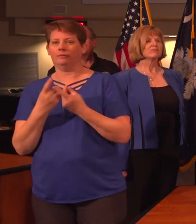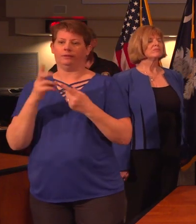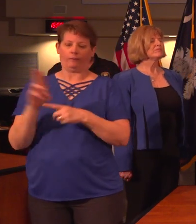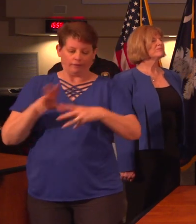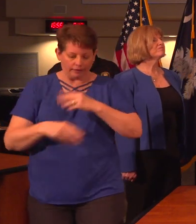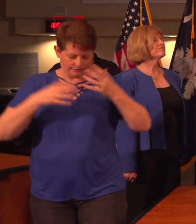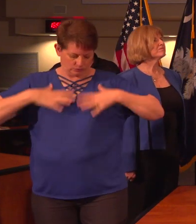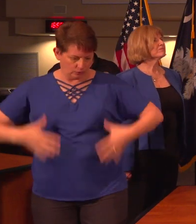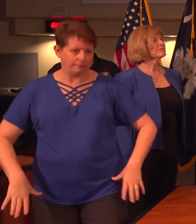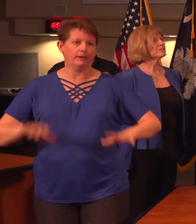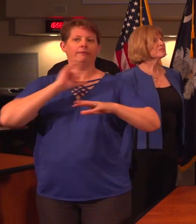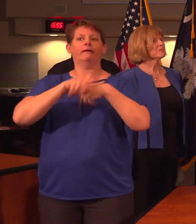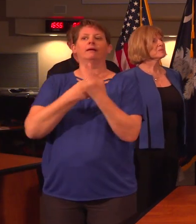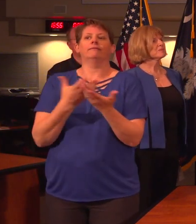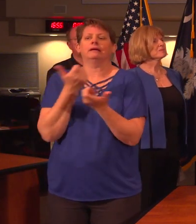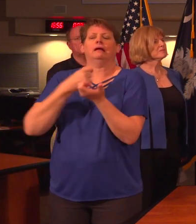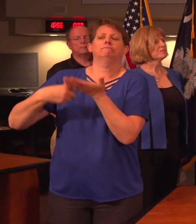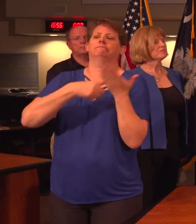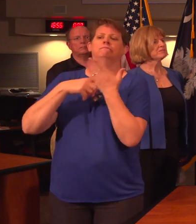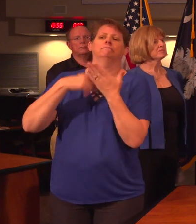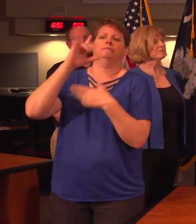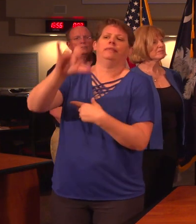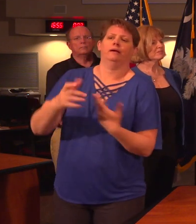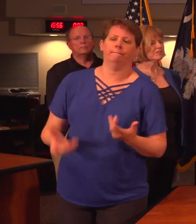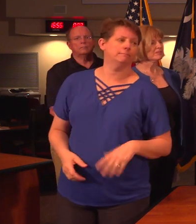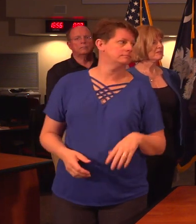equipment, any discussion on that statewide?